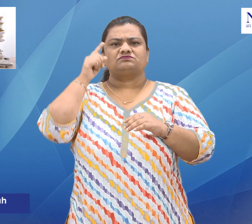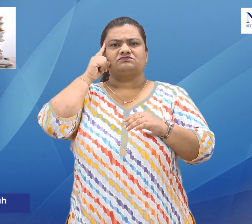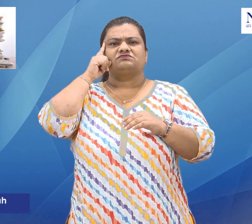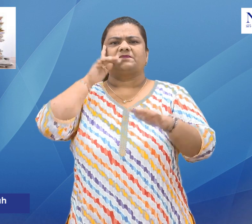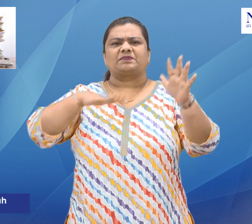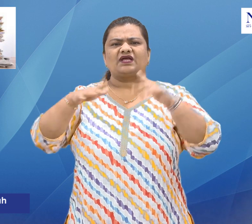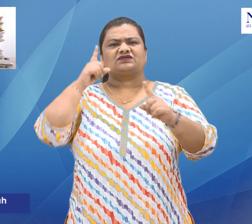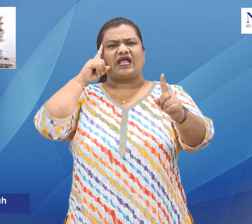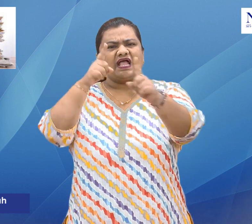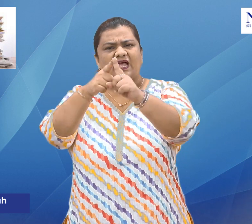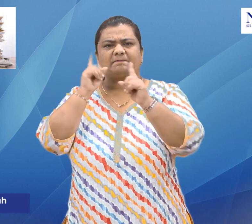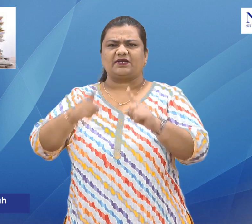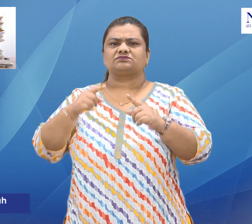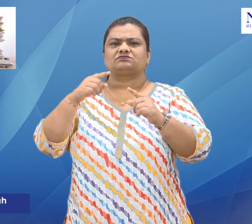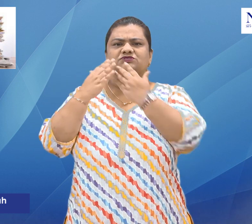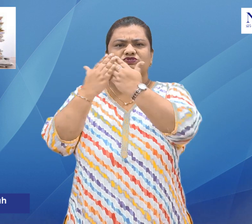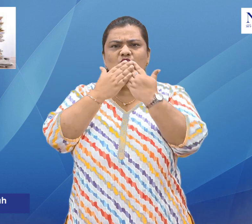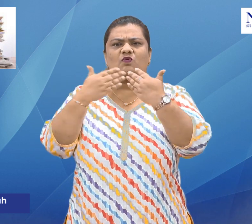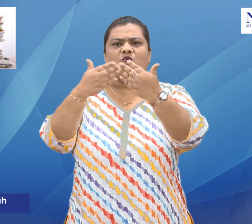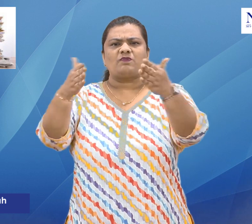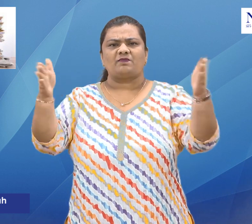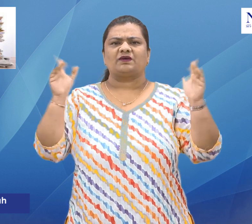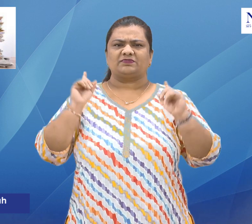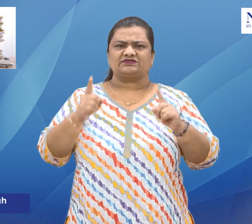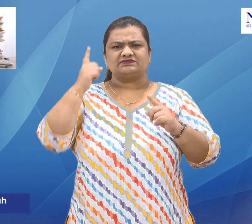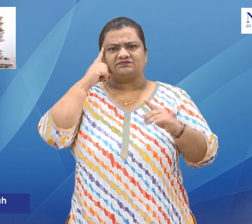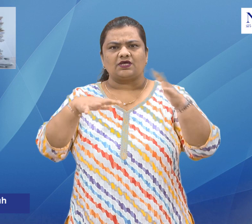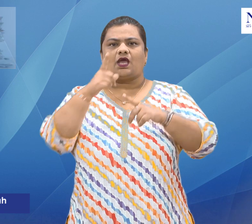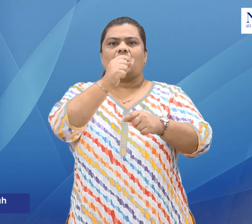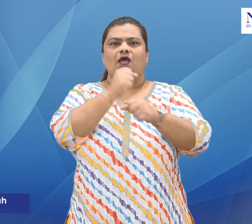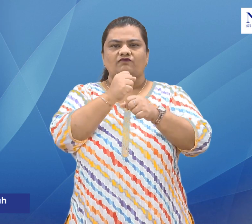on June 1, file Adalets are organized to dispose of pending files.